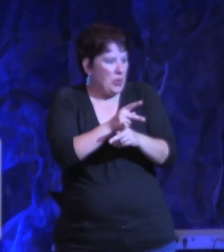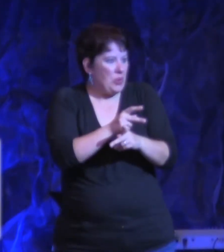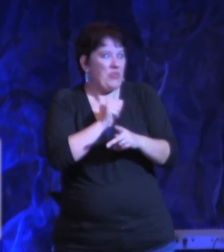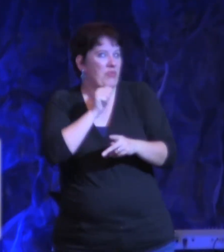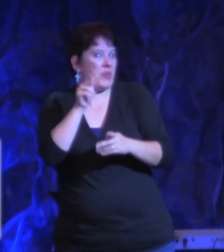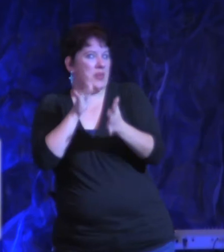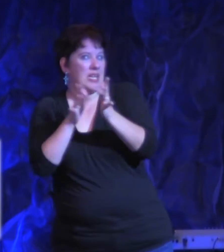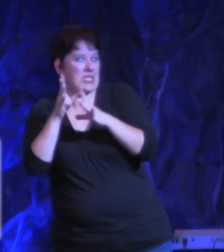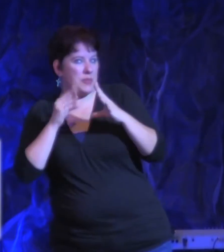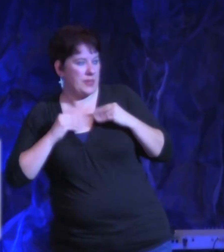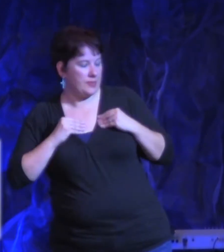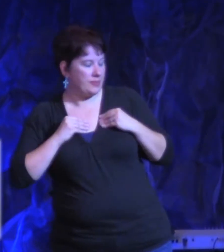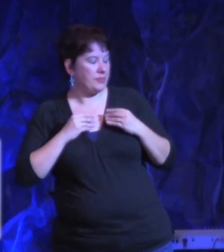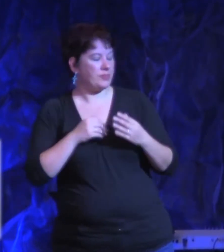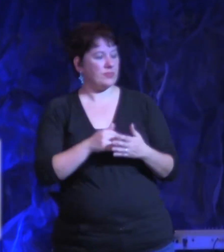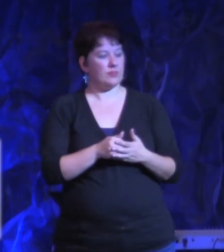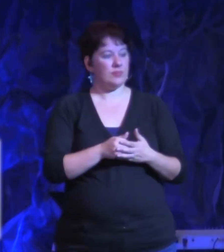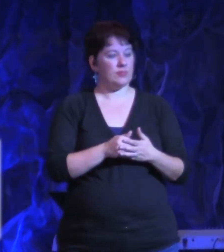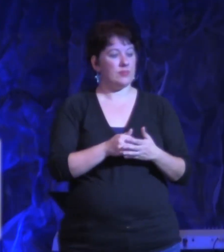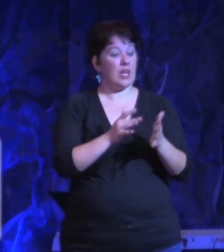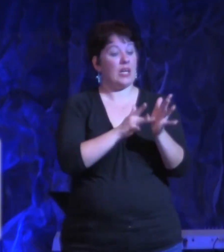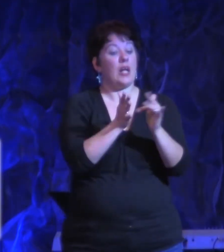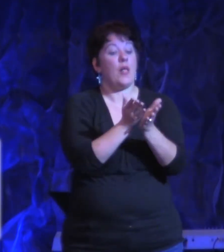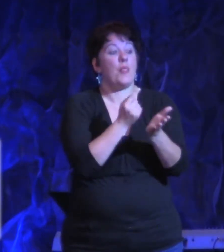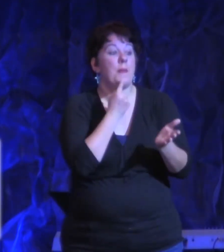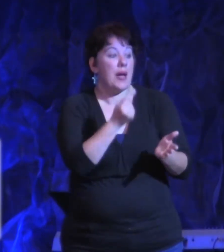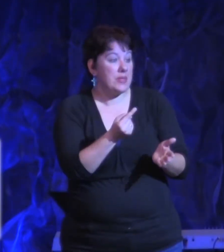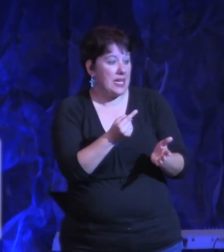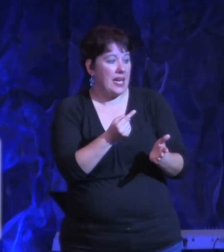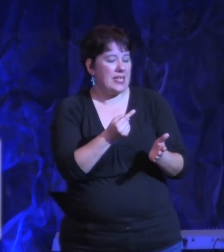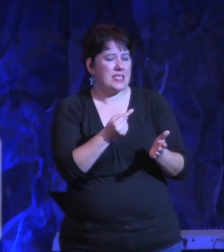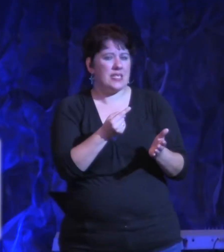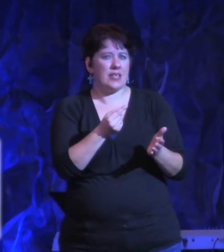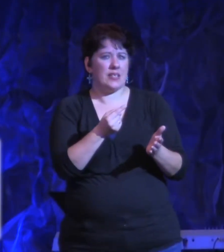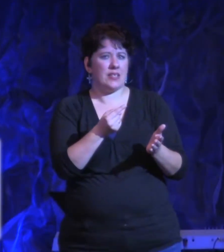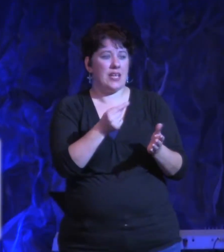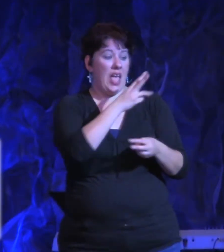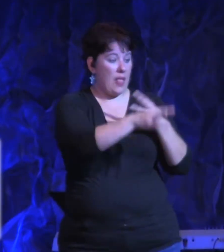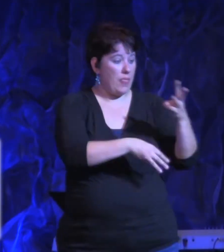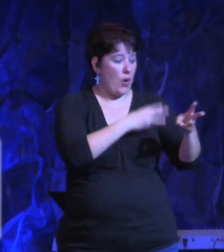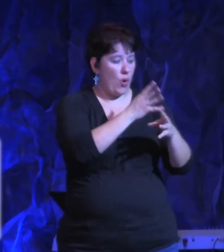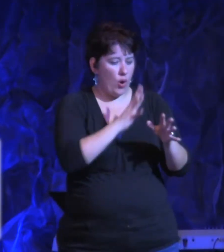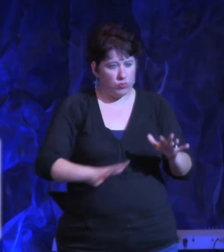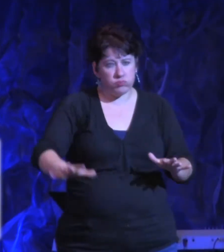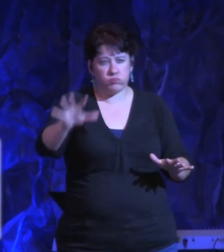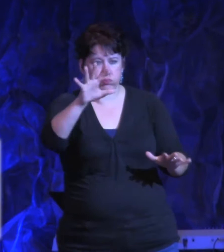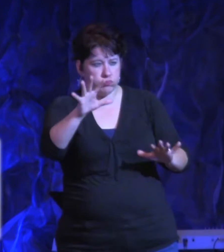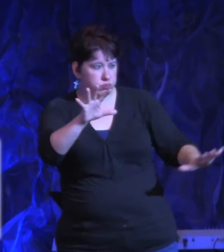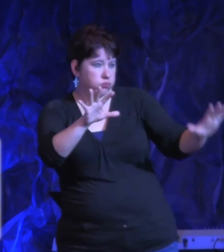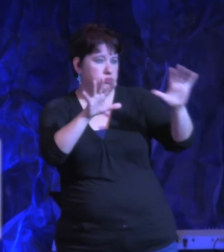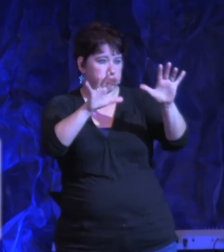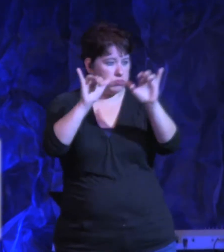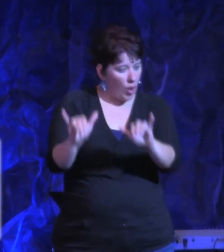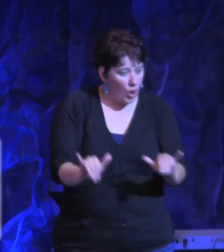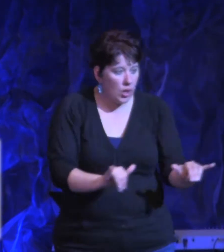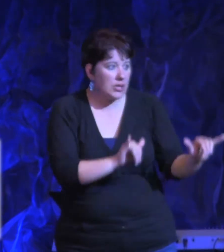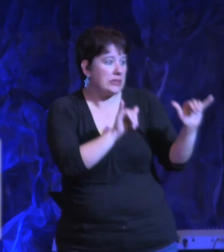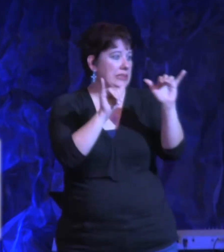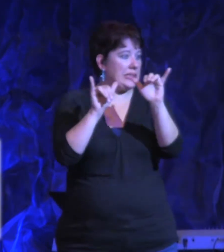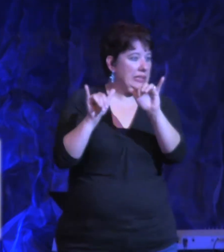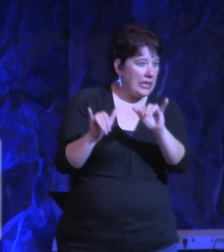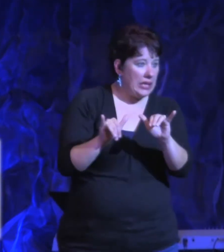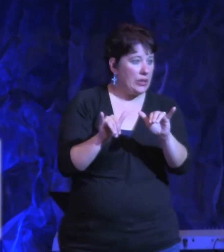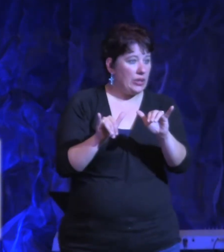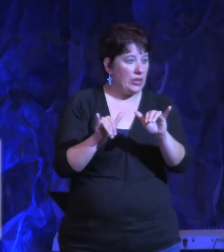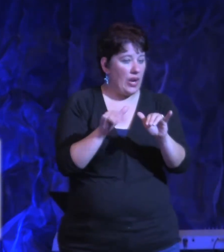brothers and sisters all over the world that are suffering because of this spiritual opposition. So he's saying, you're not alone in